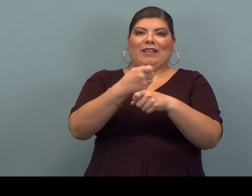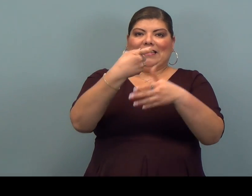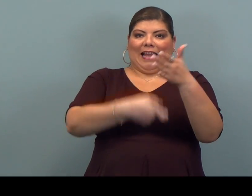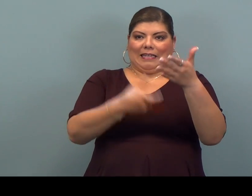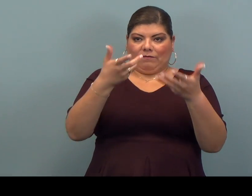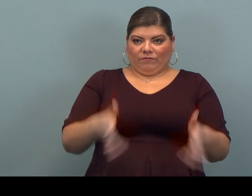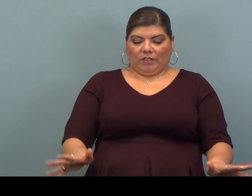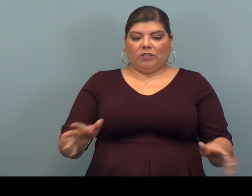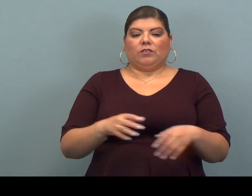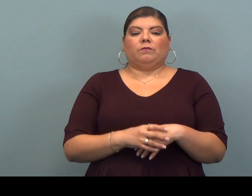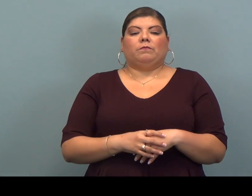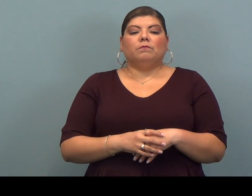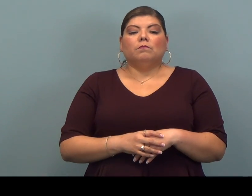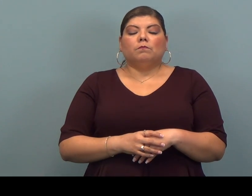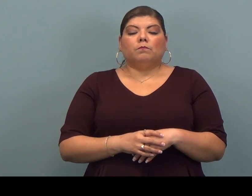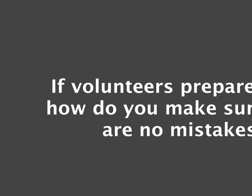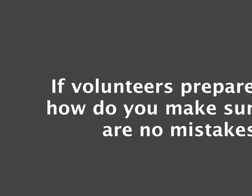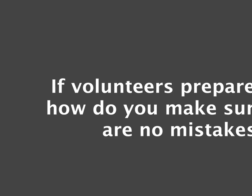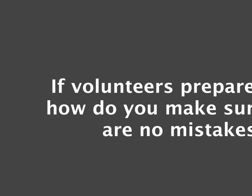come in to get their taxes done.